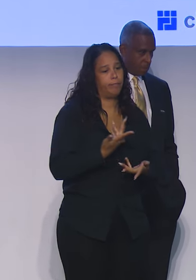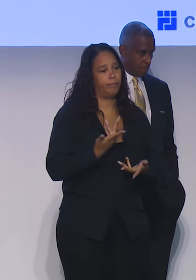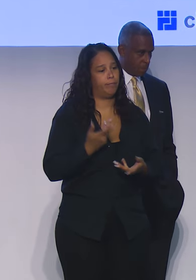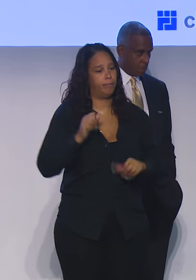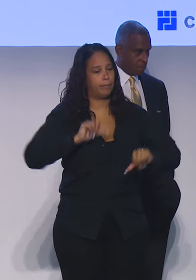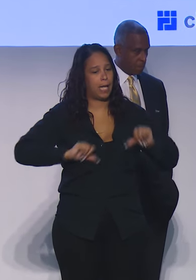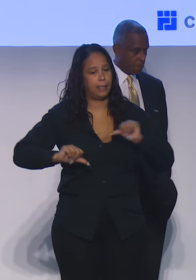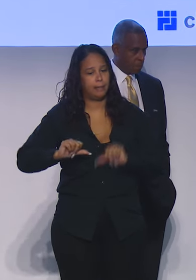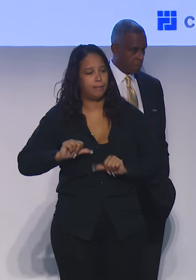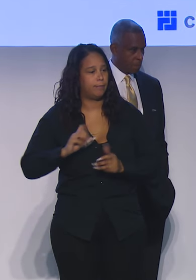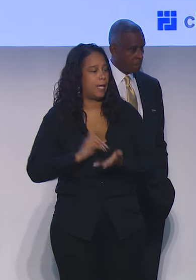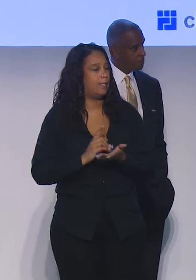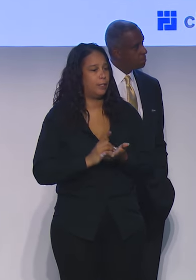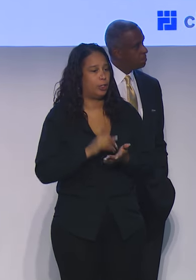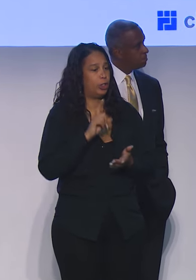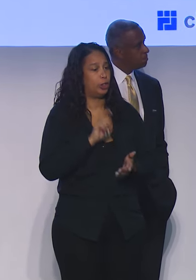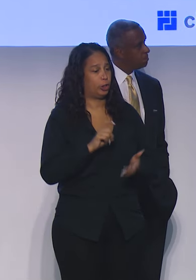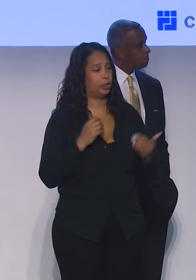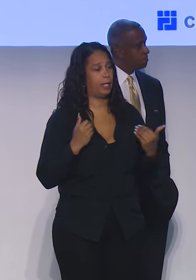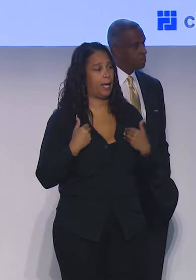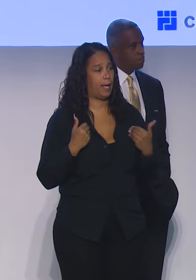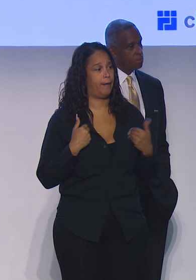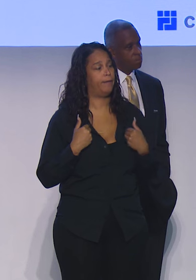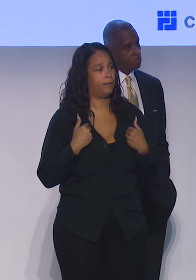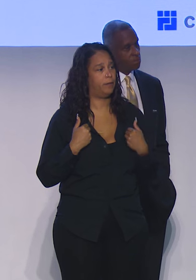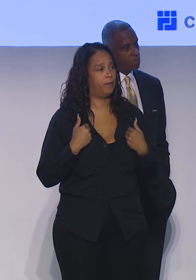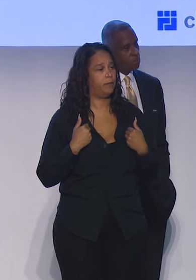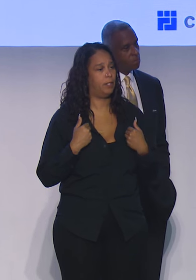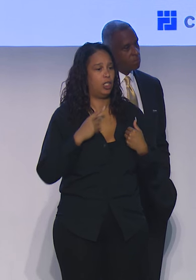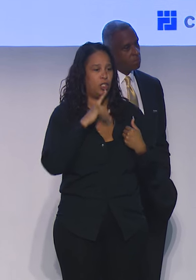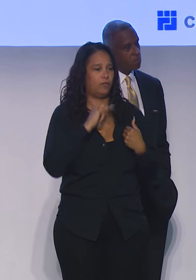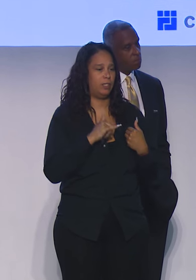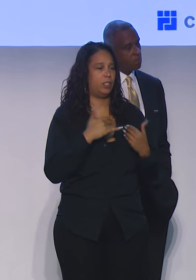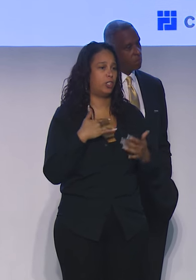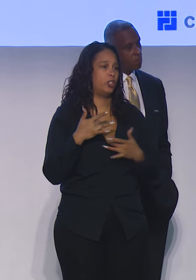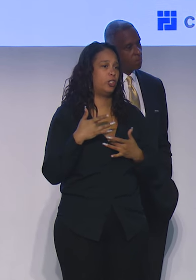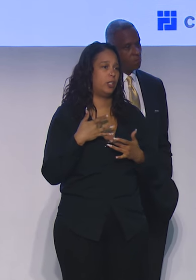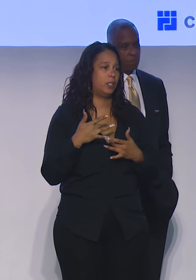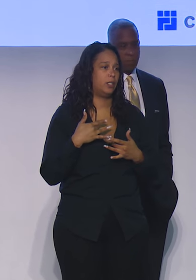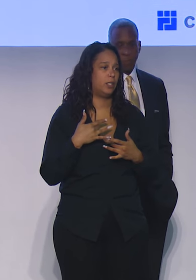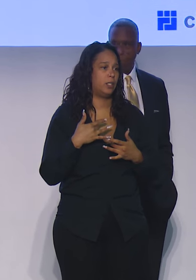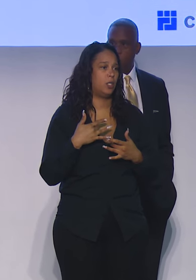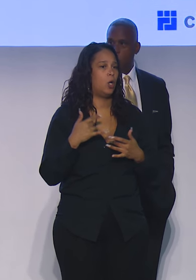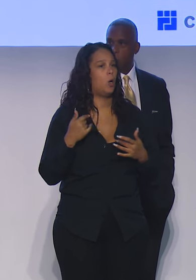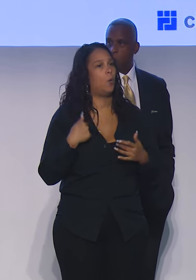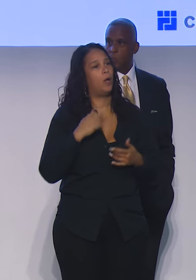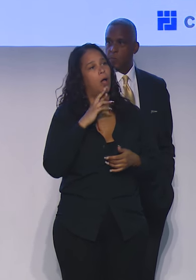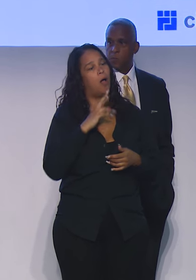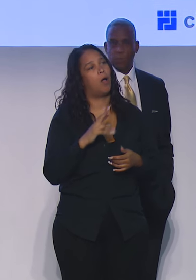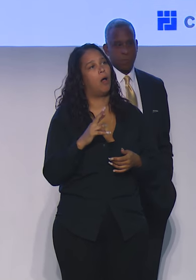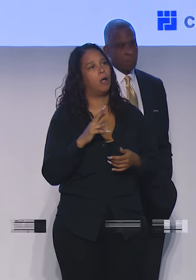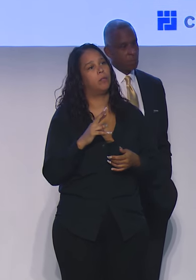occupy and the space we today occupy, it's really concerning to me, right? Like, we are